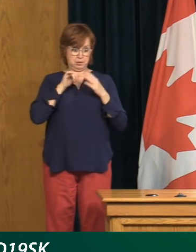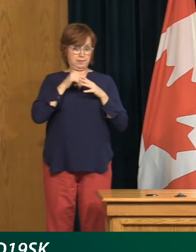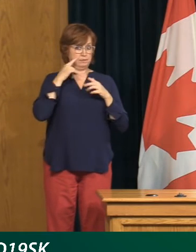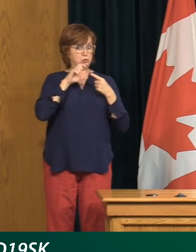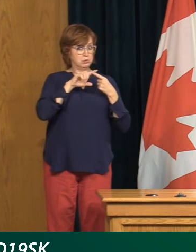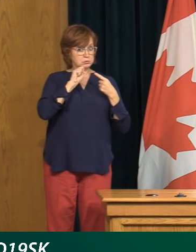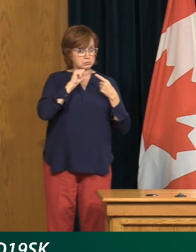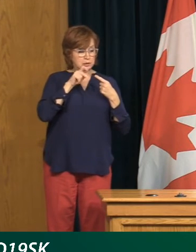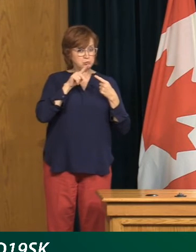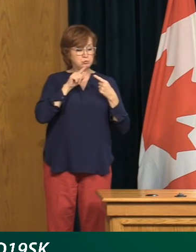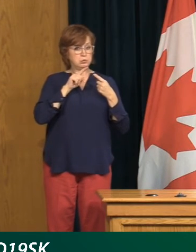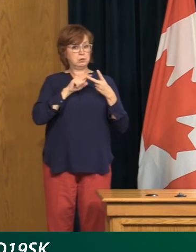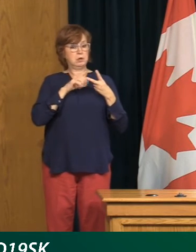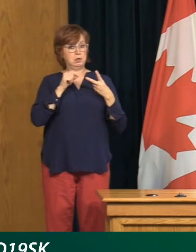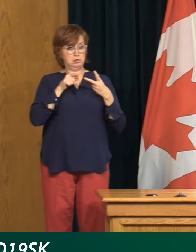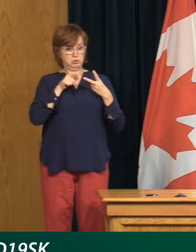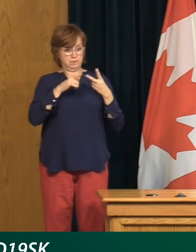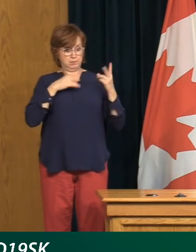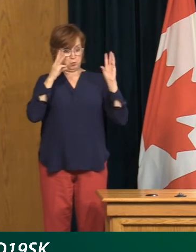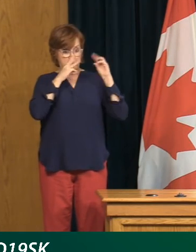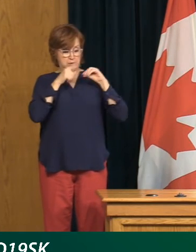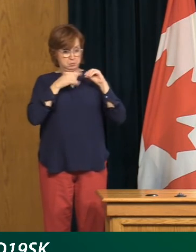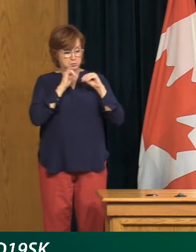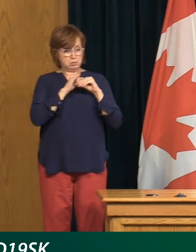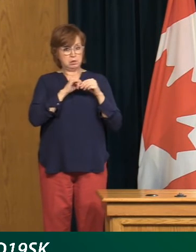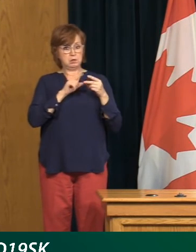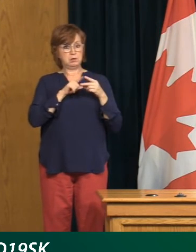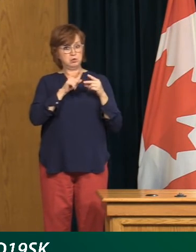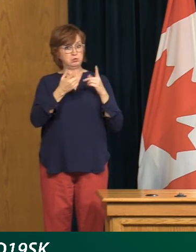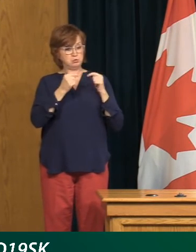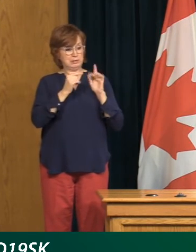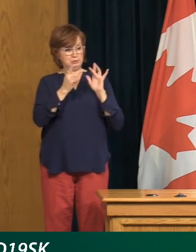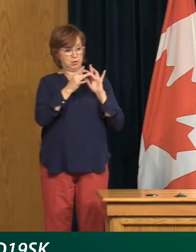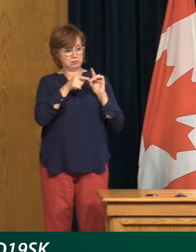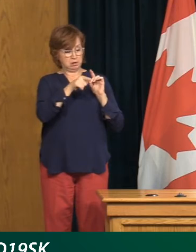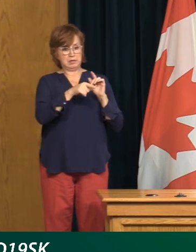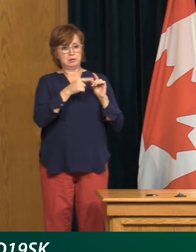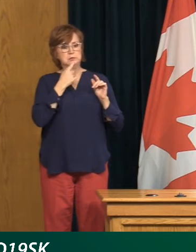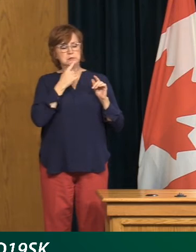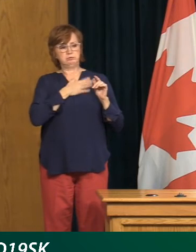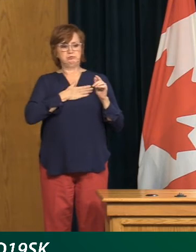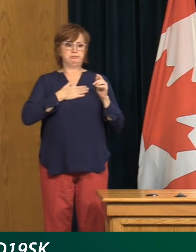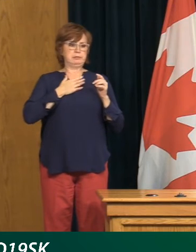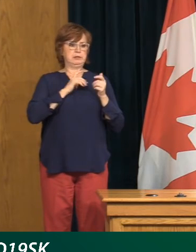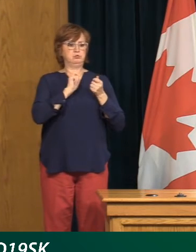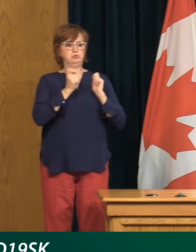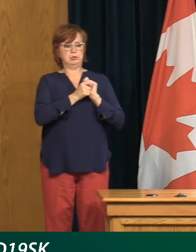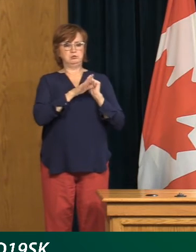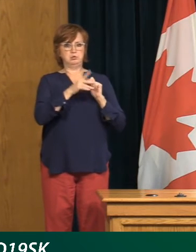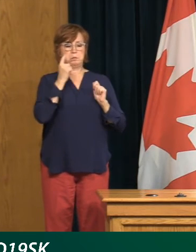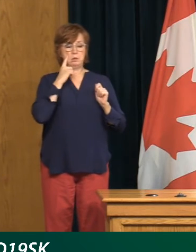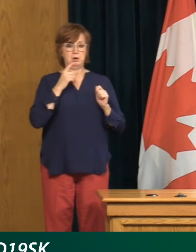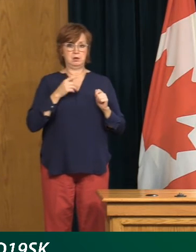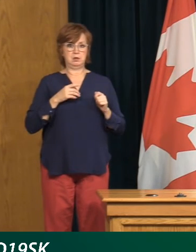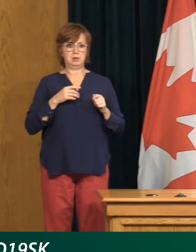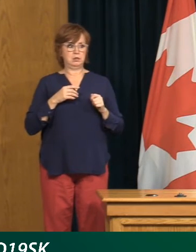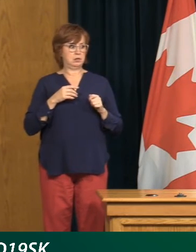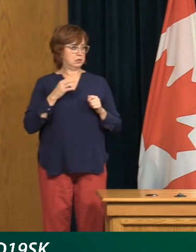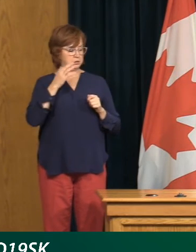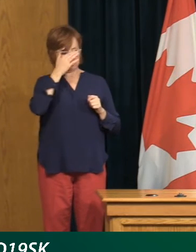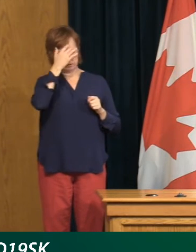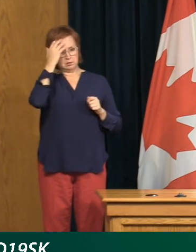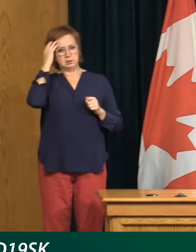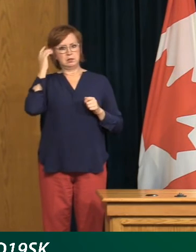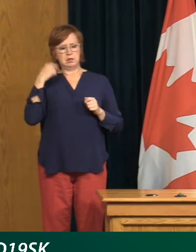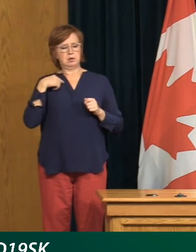worried about it? Are you trying to reach out to these people to try to change their habits? So I'm sorry, I